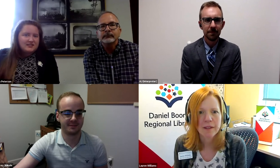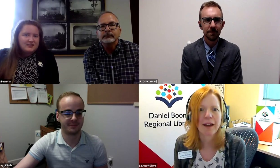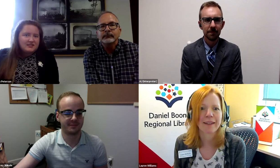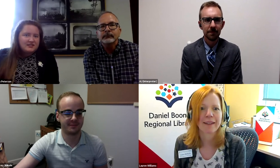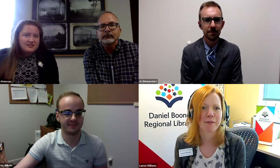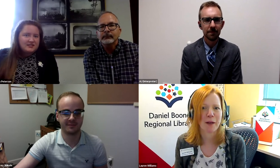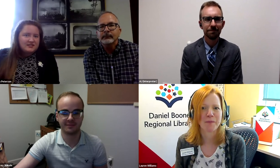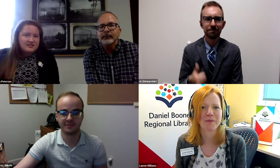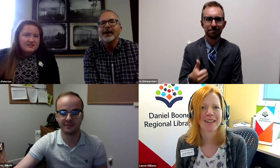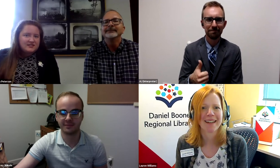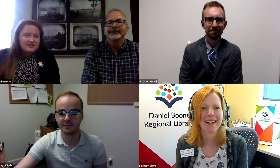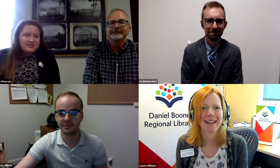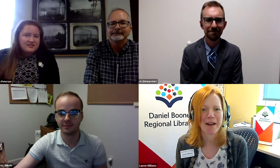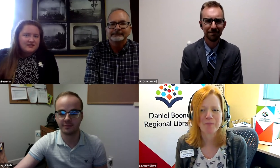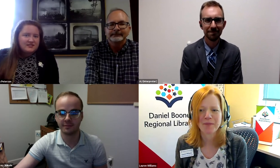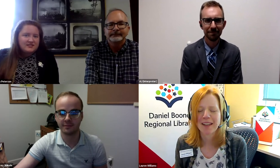Got it. There we go.